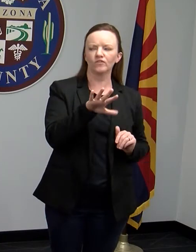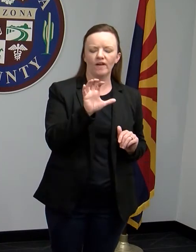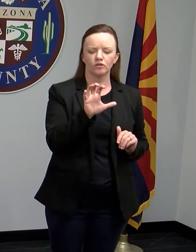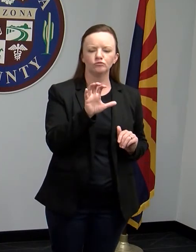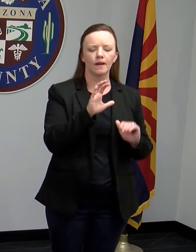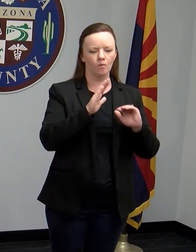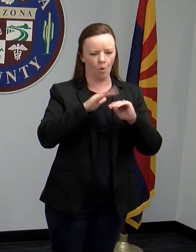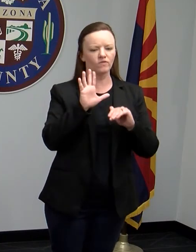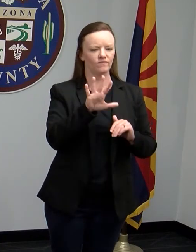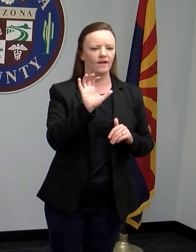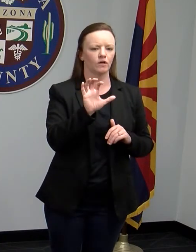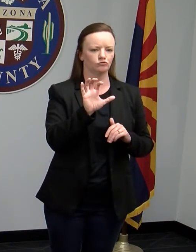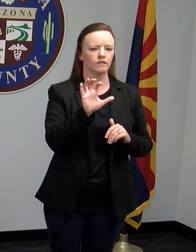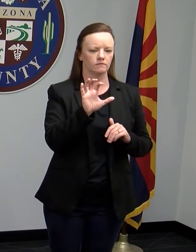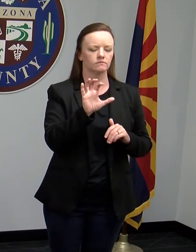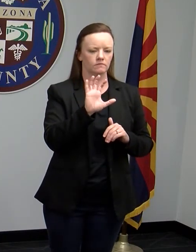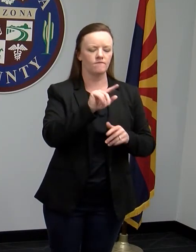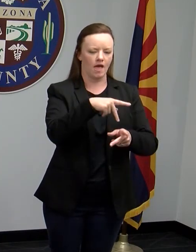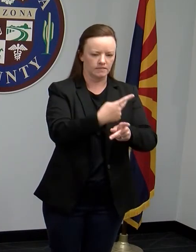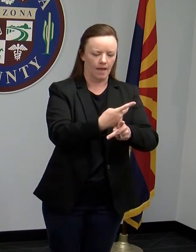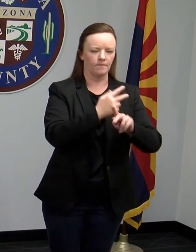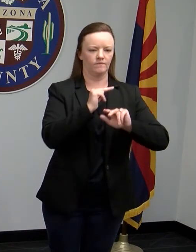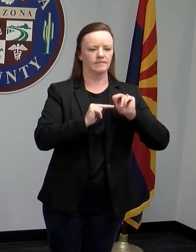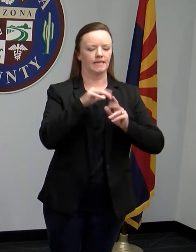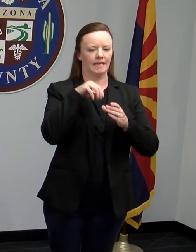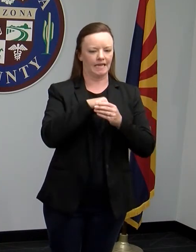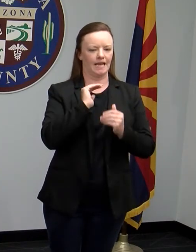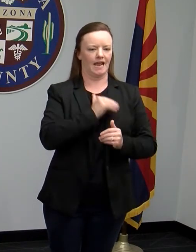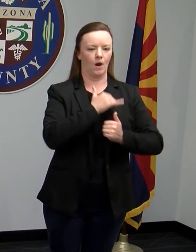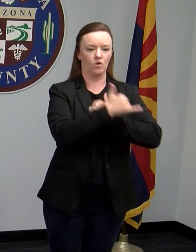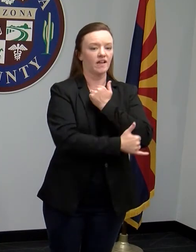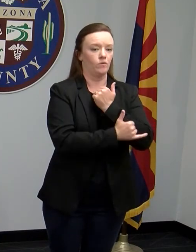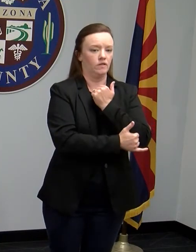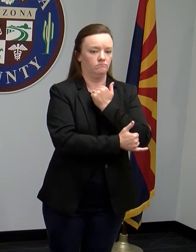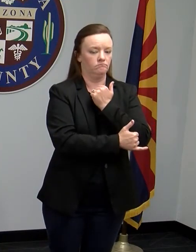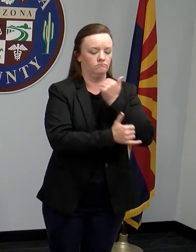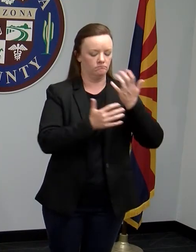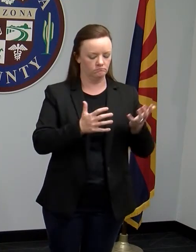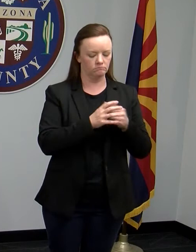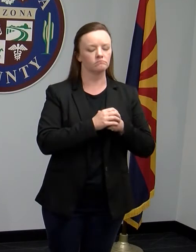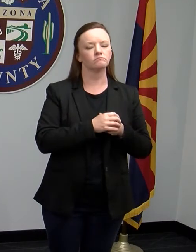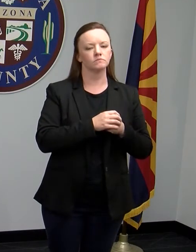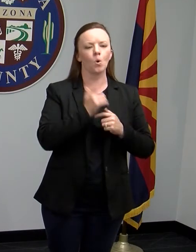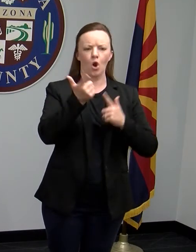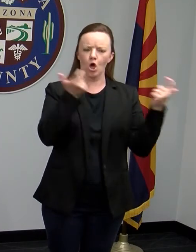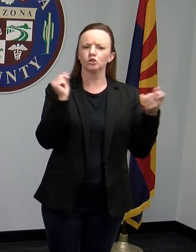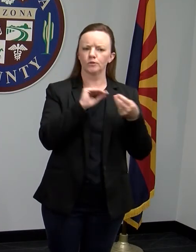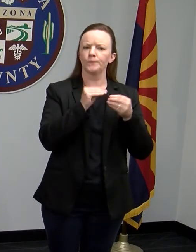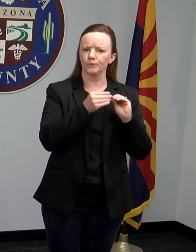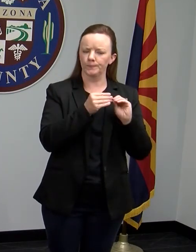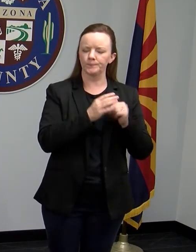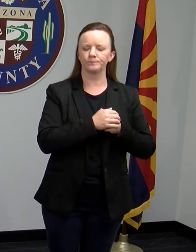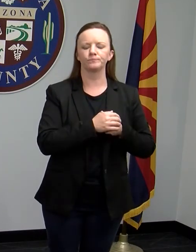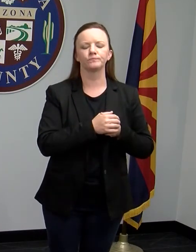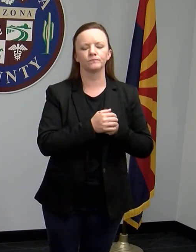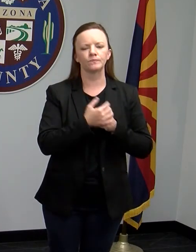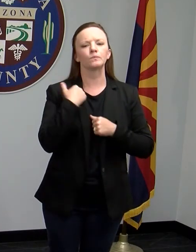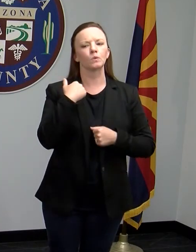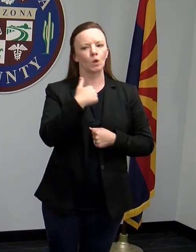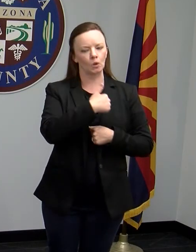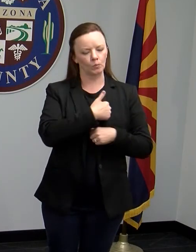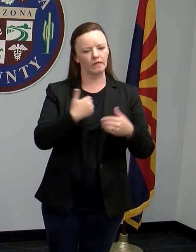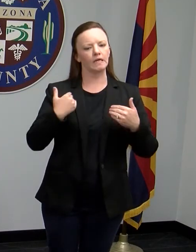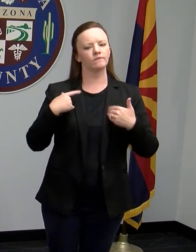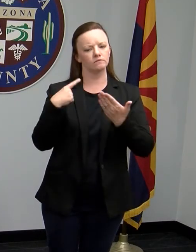more than 500 of those types of facilities in Maricopa County. So obviously a large number. We've had some discussions